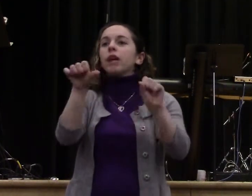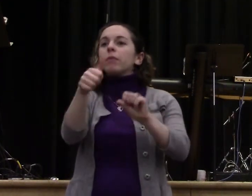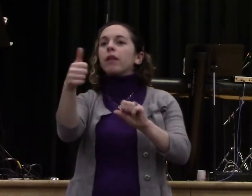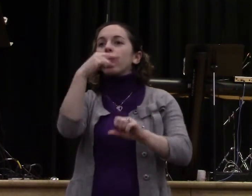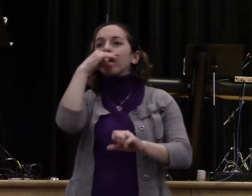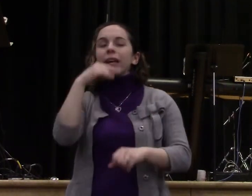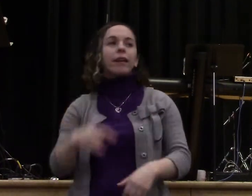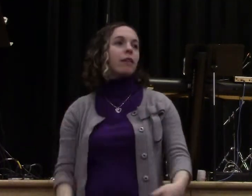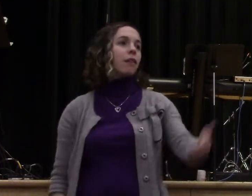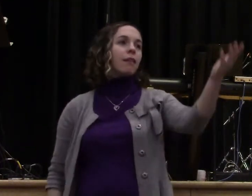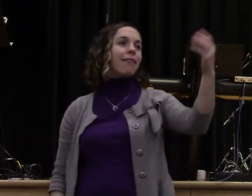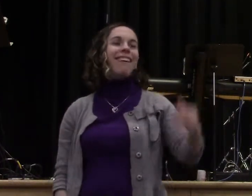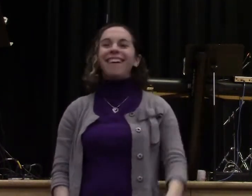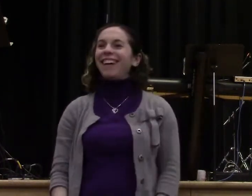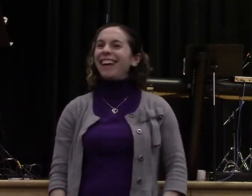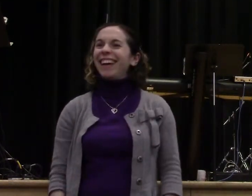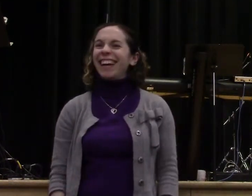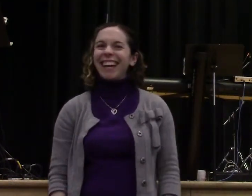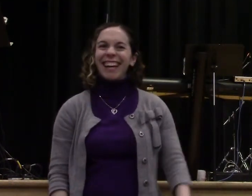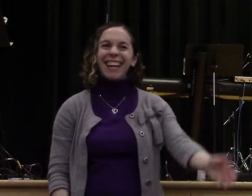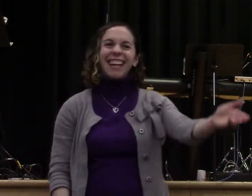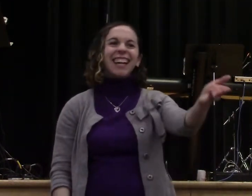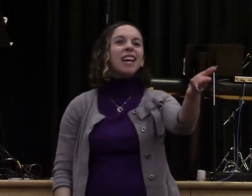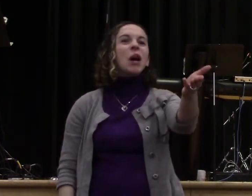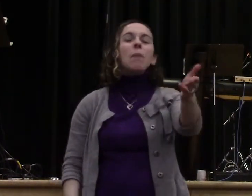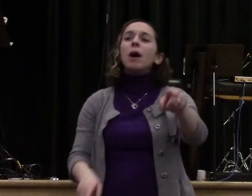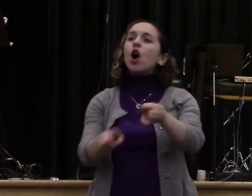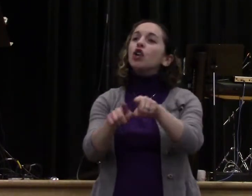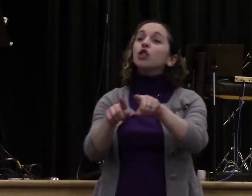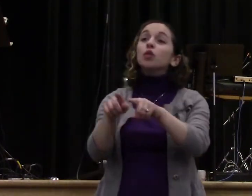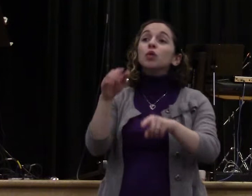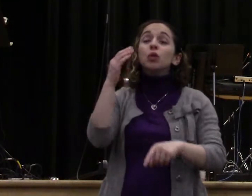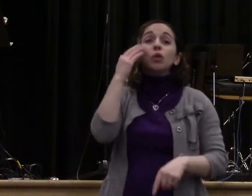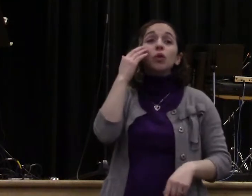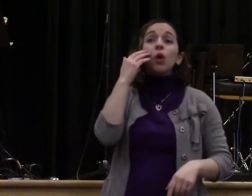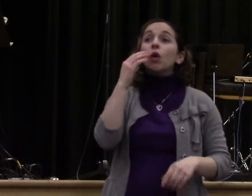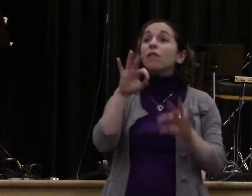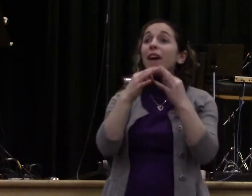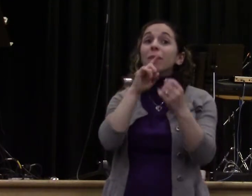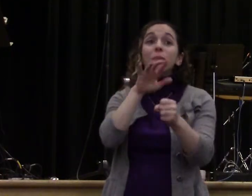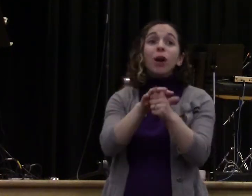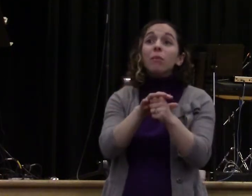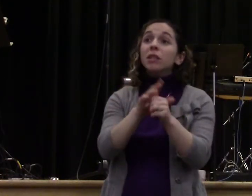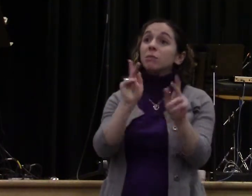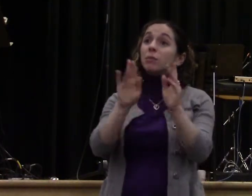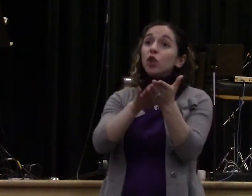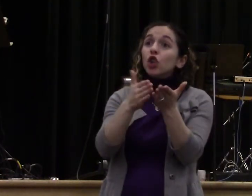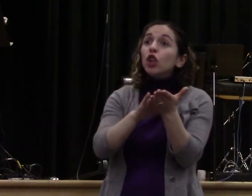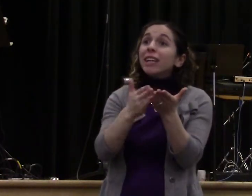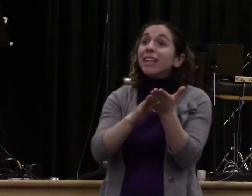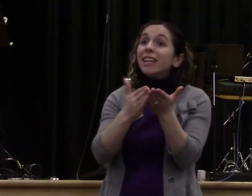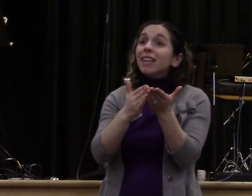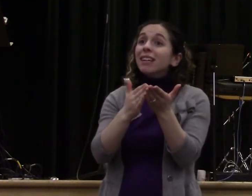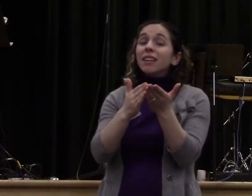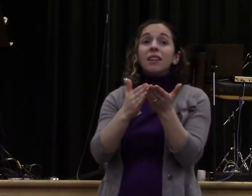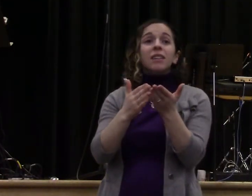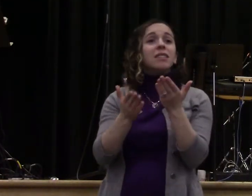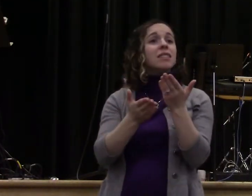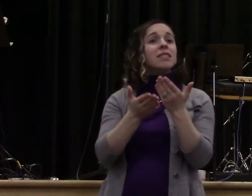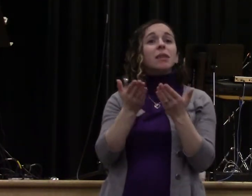cooking for the senior citizens once a month and taking care of the food fellowship? All that stuff is messy. You don't believe that? Go look at